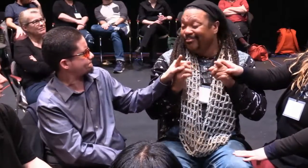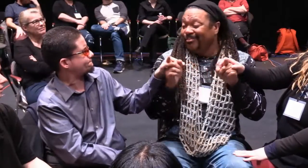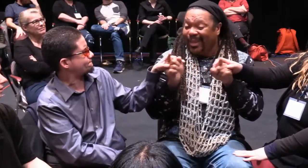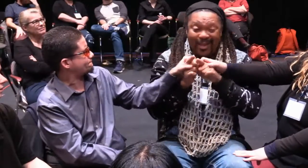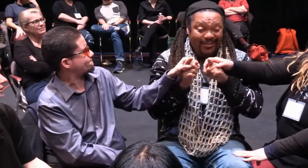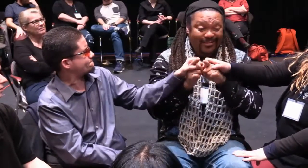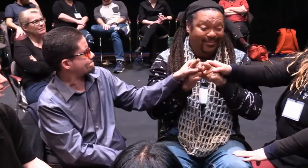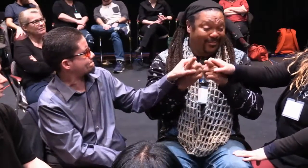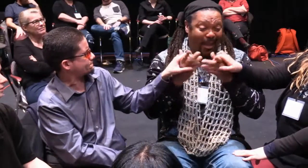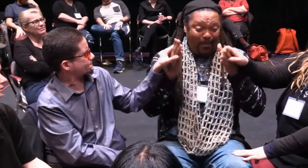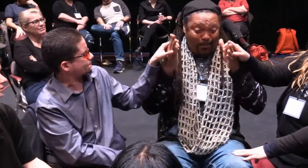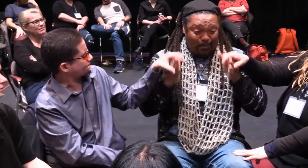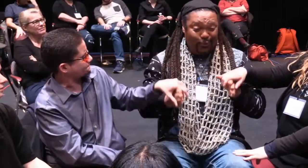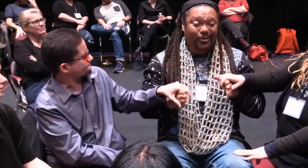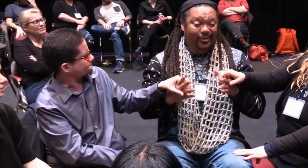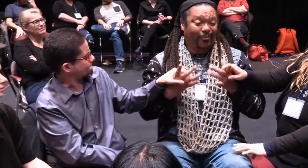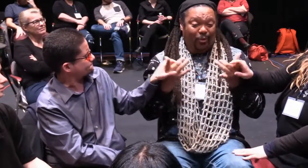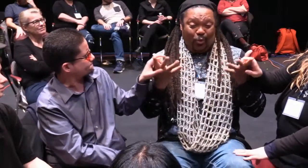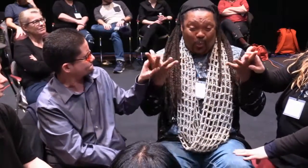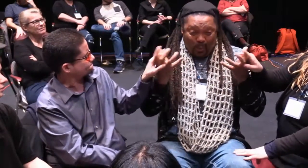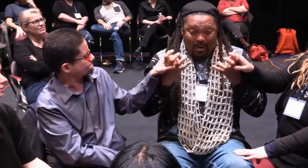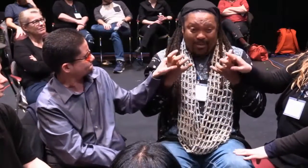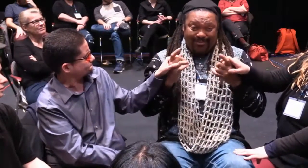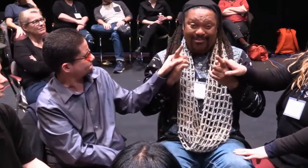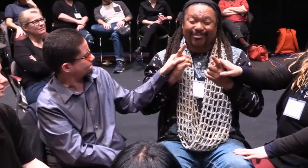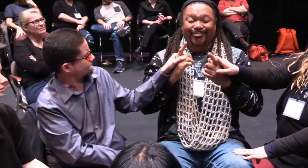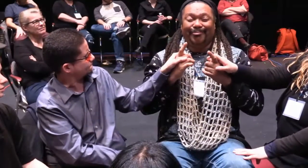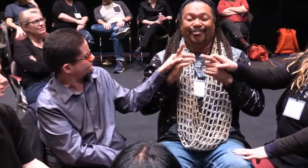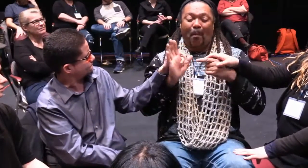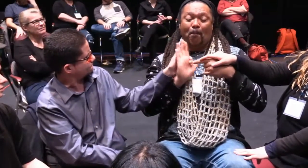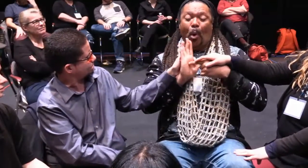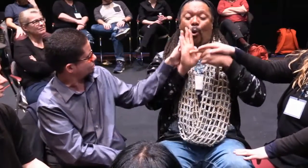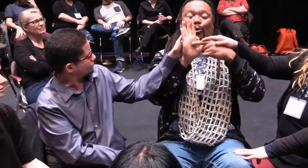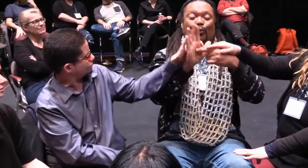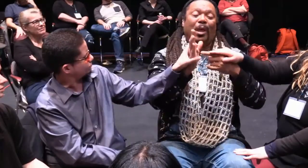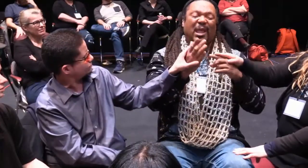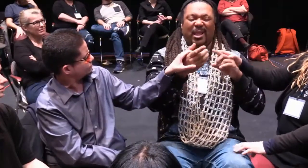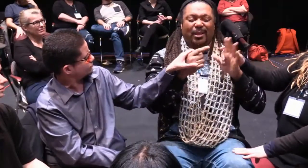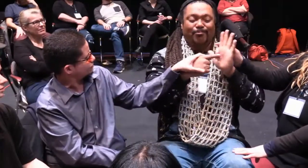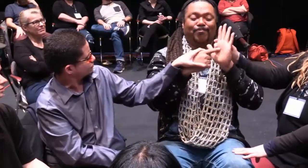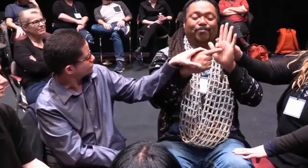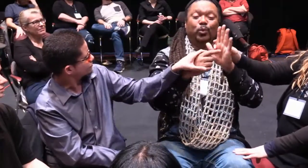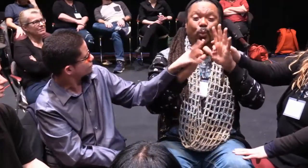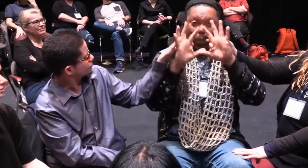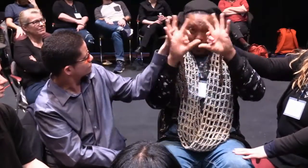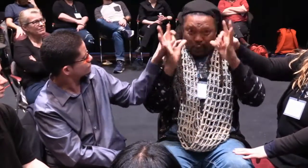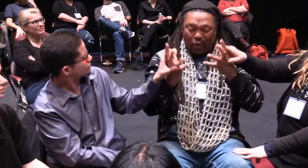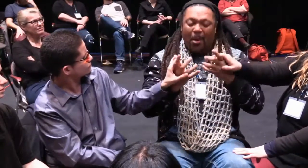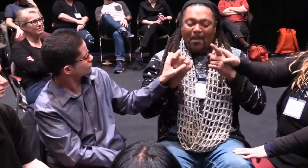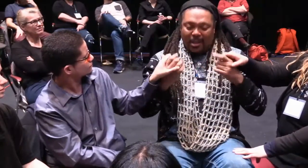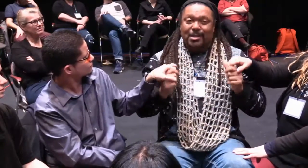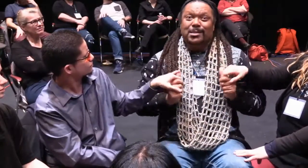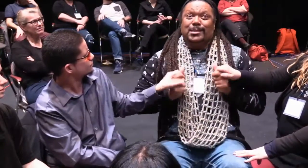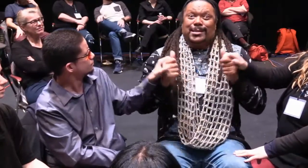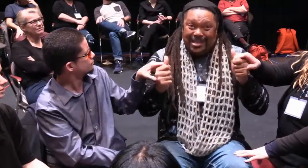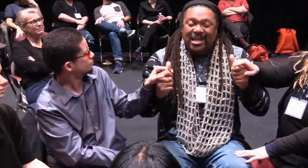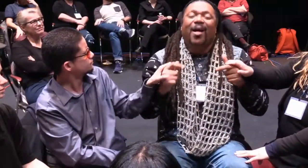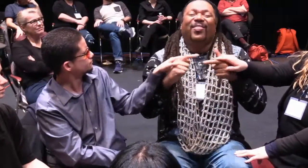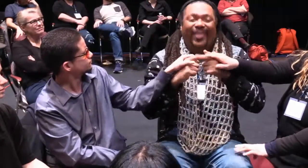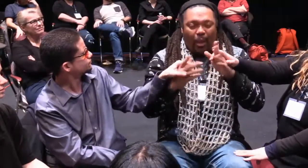that's a barrier, definitely a barrier. As a person, as humans, we want to show that we're a part